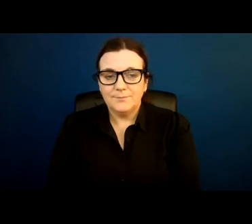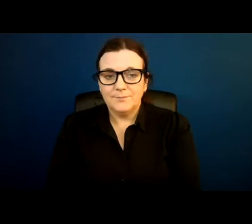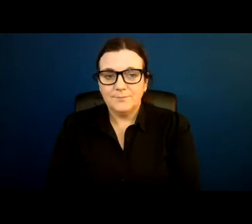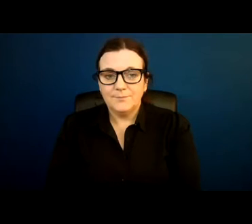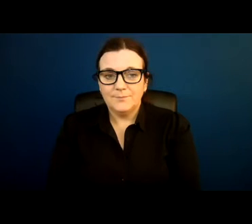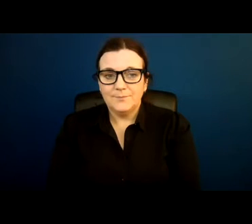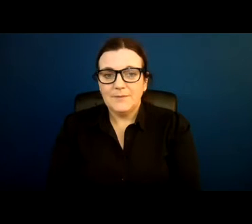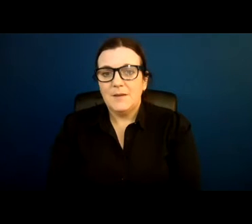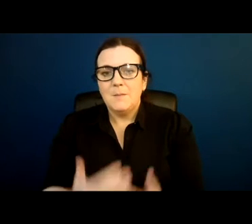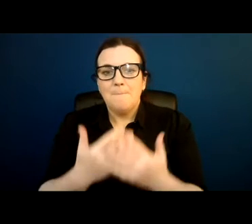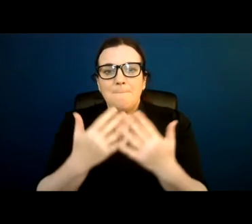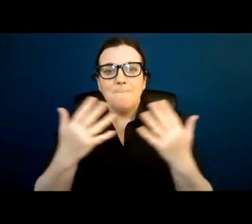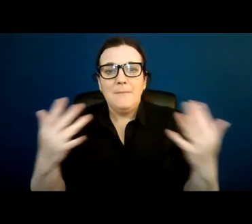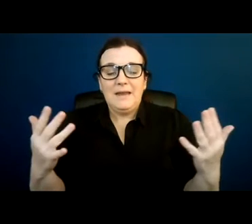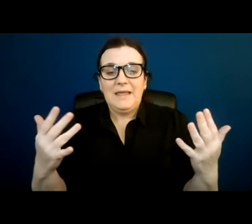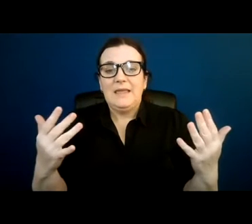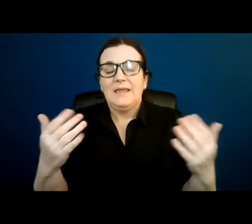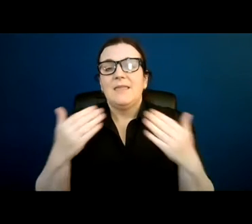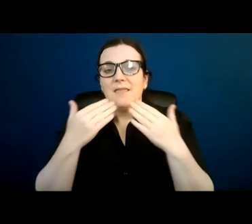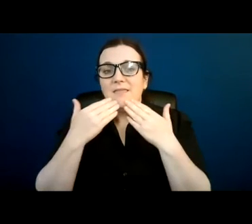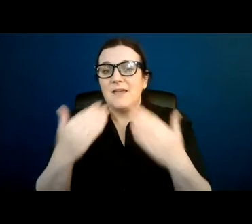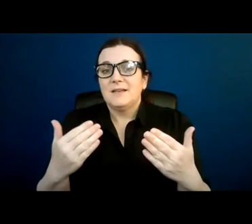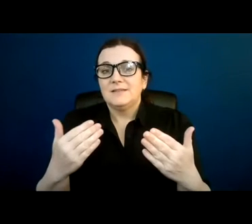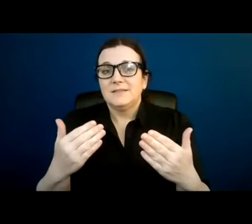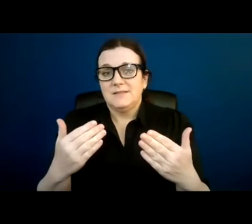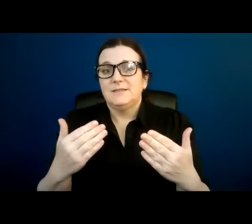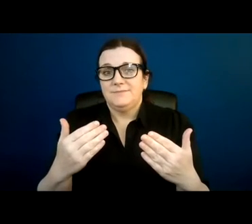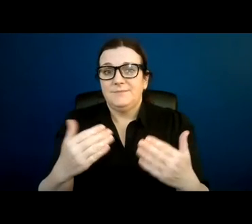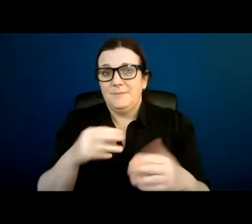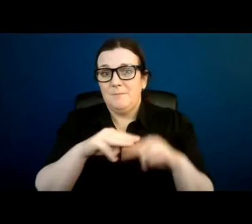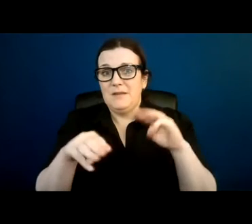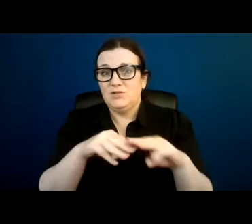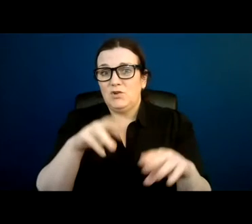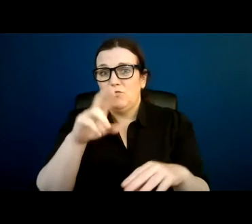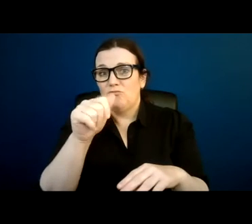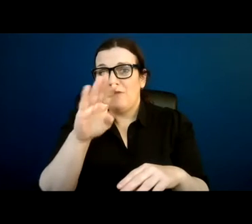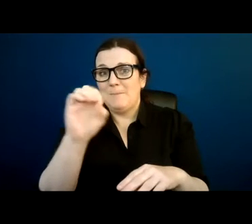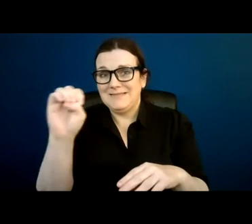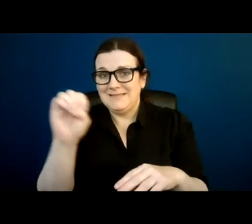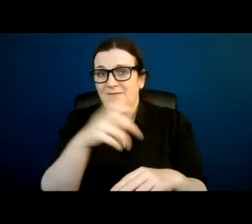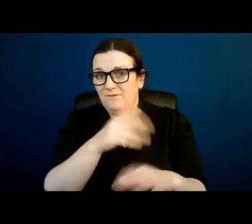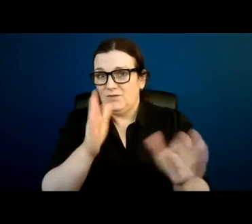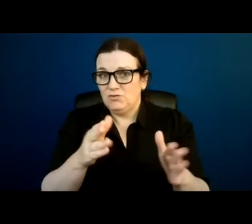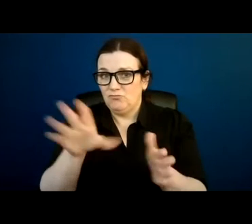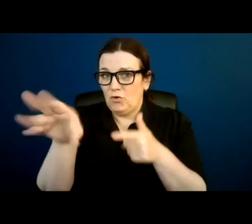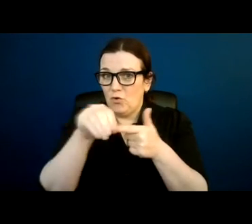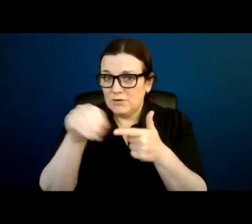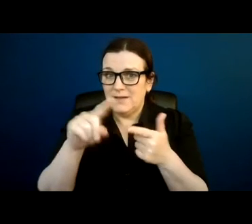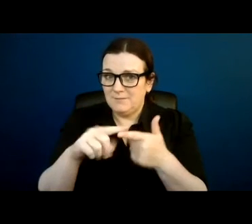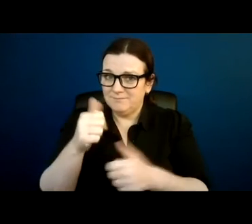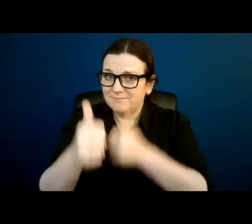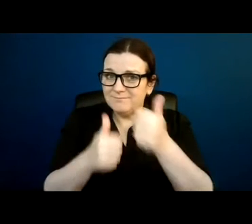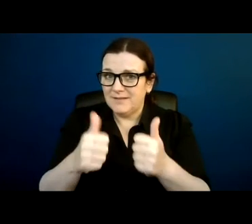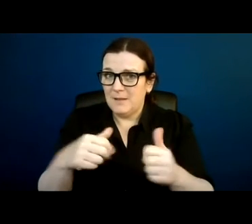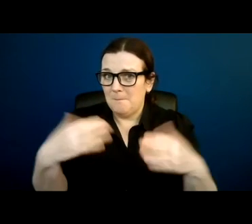Many thanks again to Minister Rabbit for taking the time to record and send us that message in what we all appreciate was a very